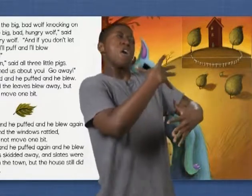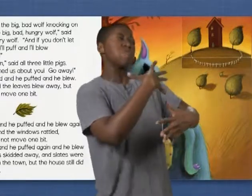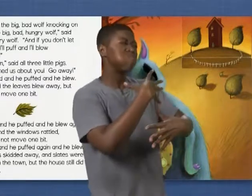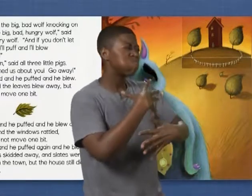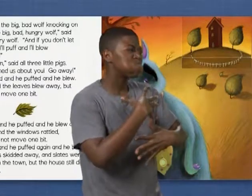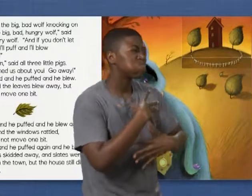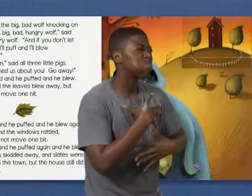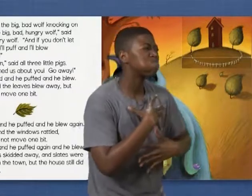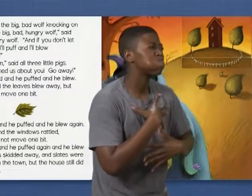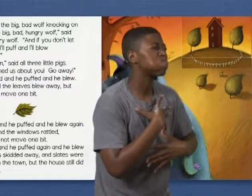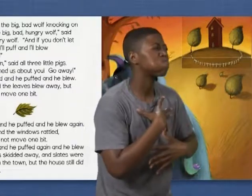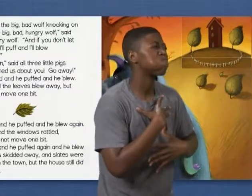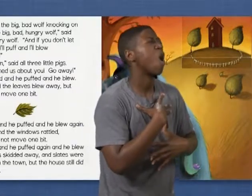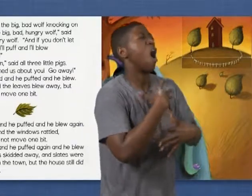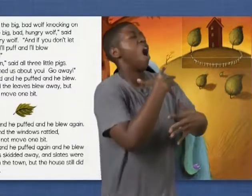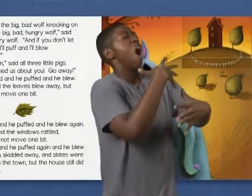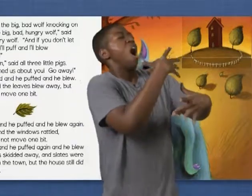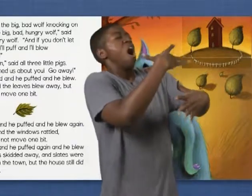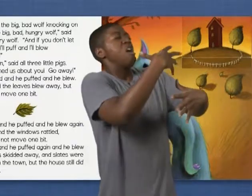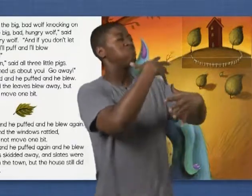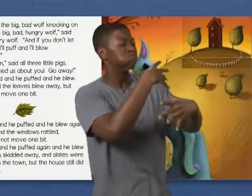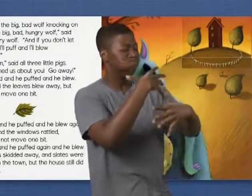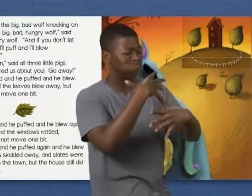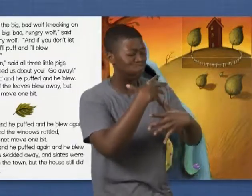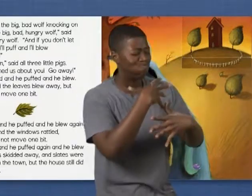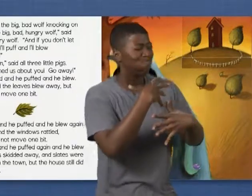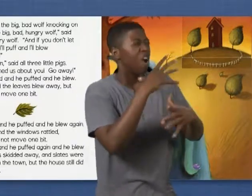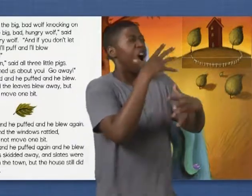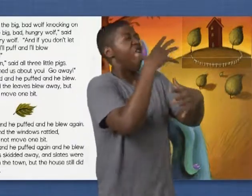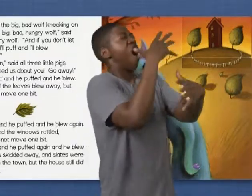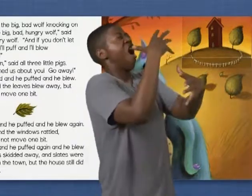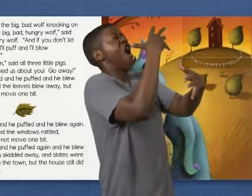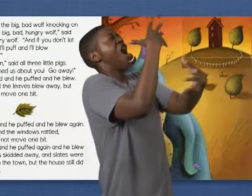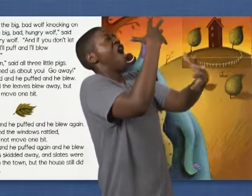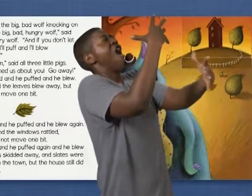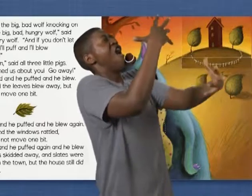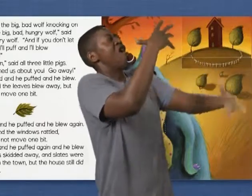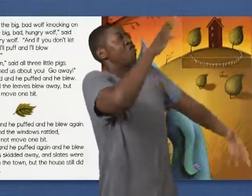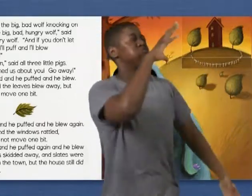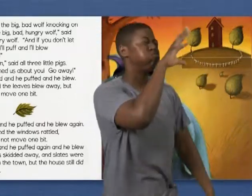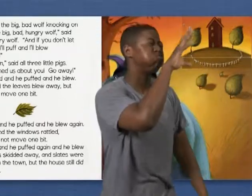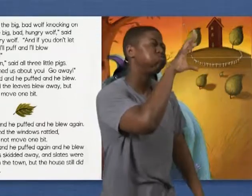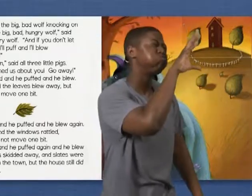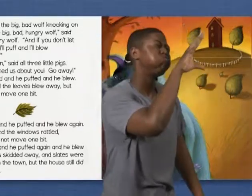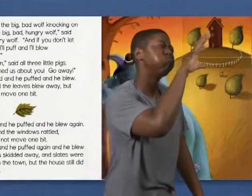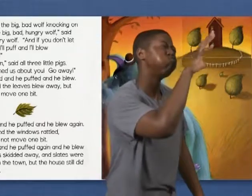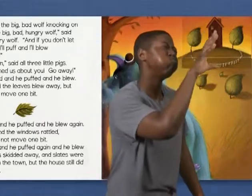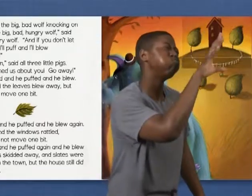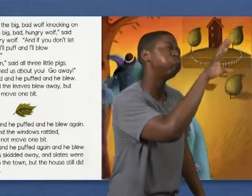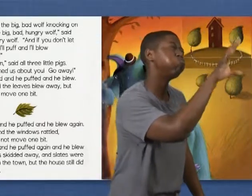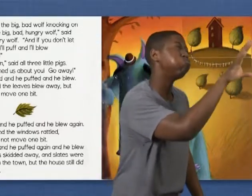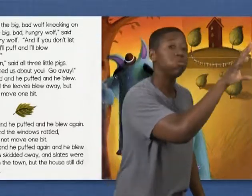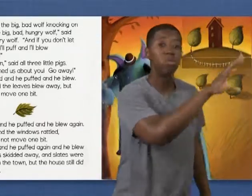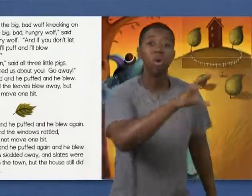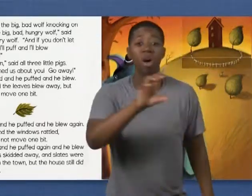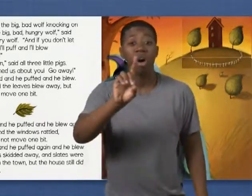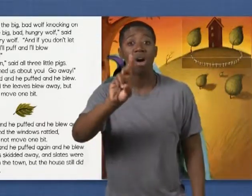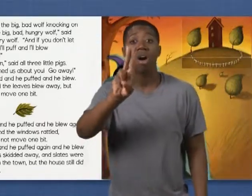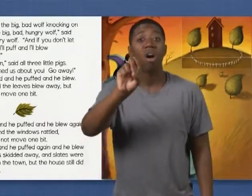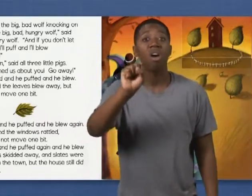So the wolf huffed and he puffed and he blew. The dust flew